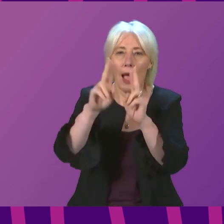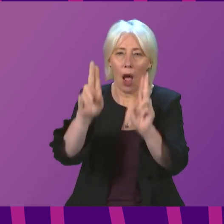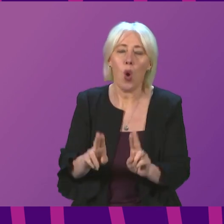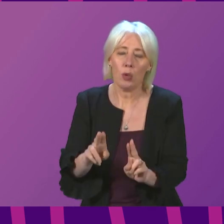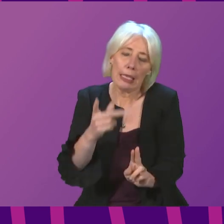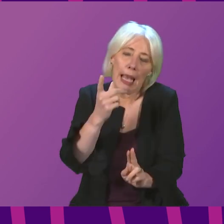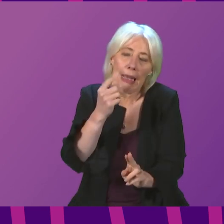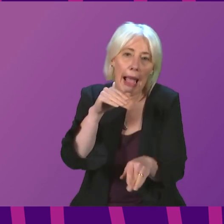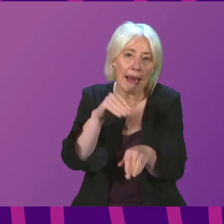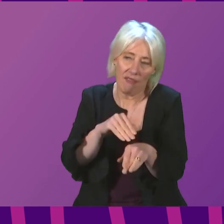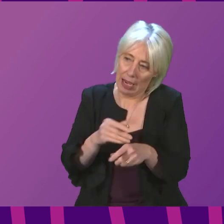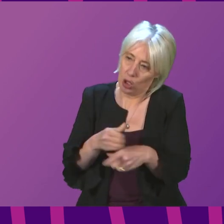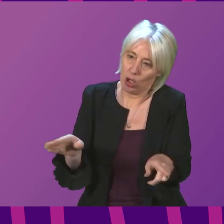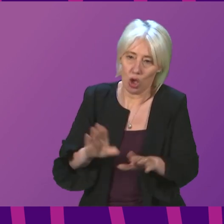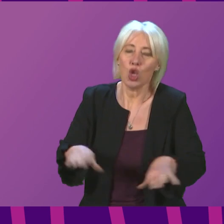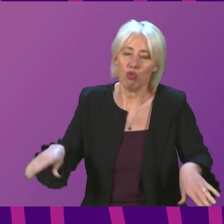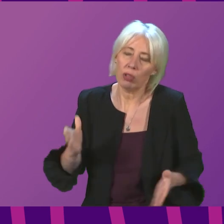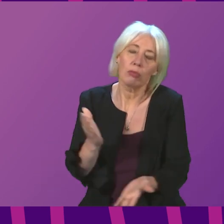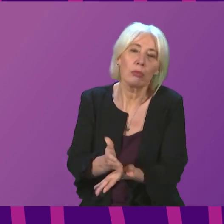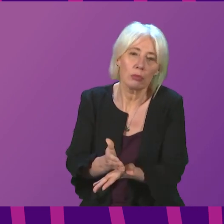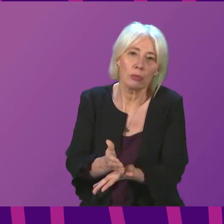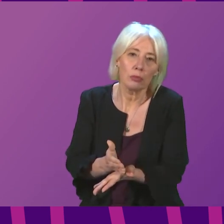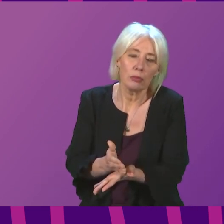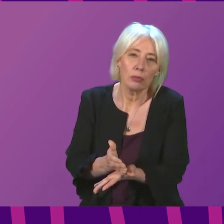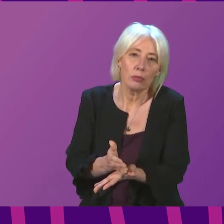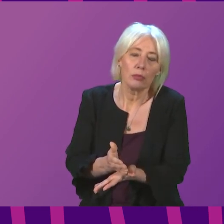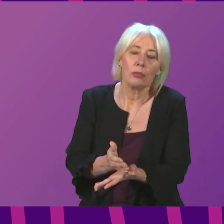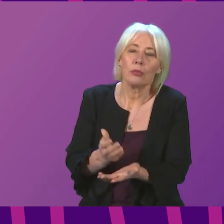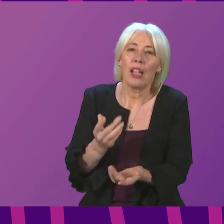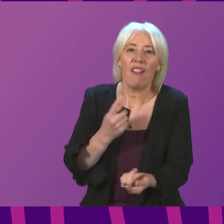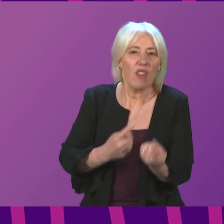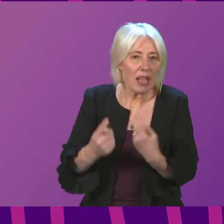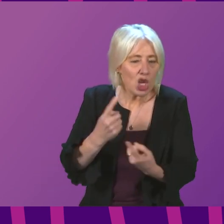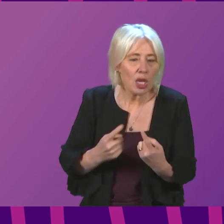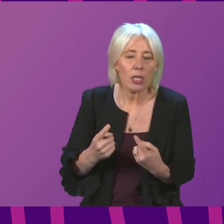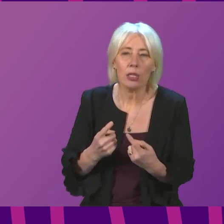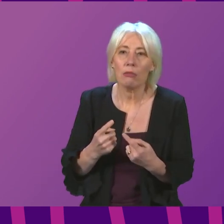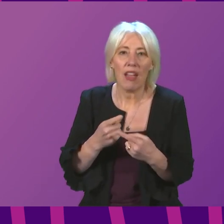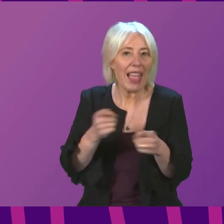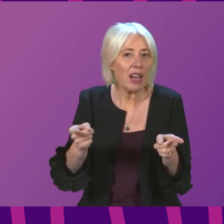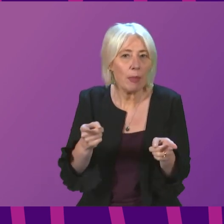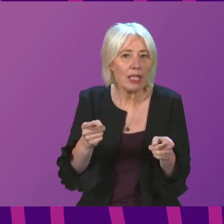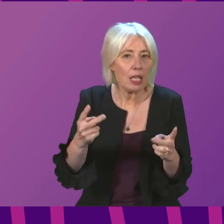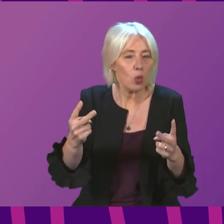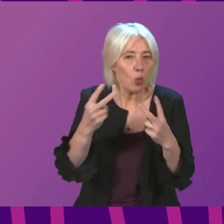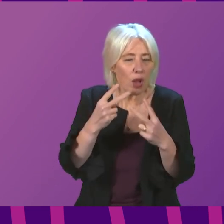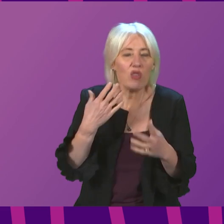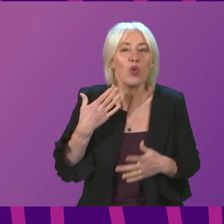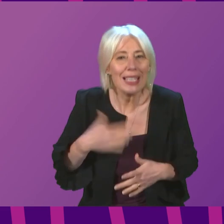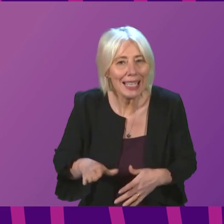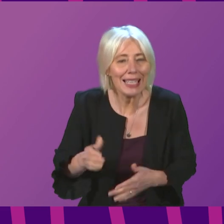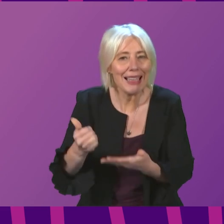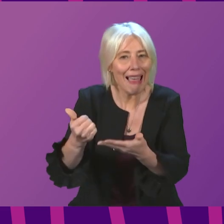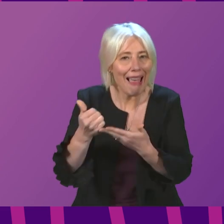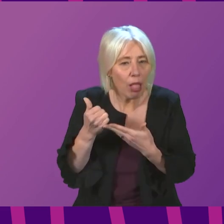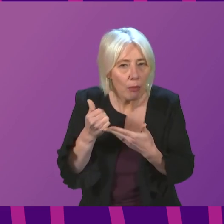on any children. Let me just share some information for anybody listening who needs help. If you are